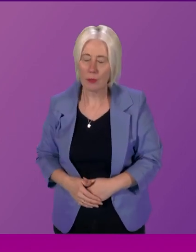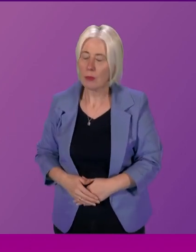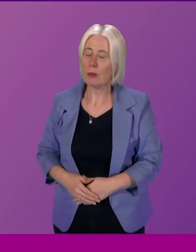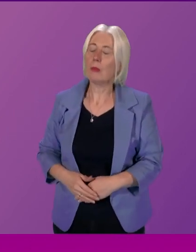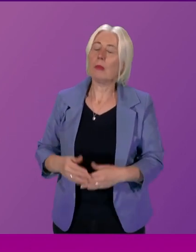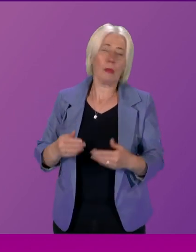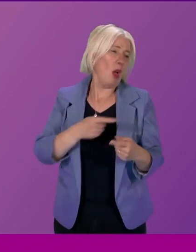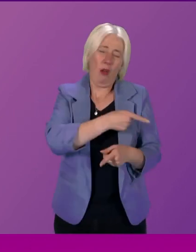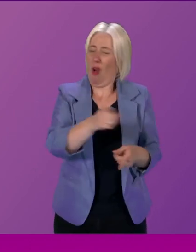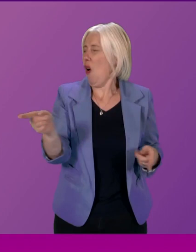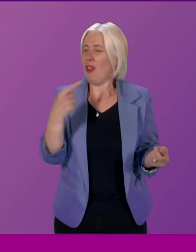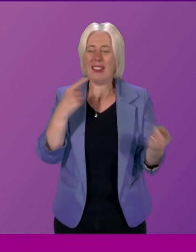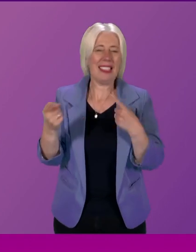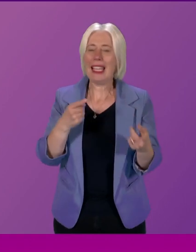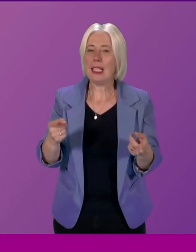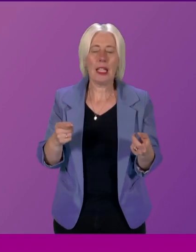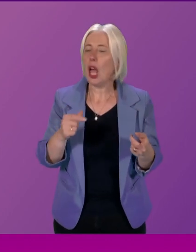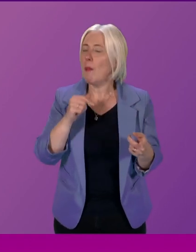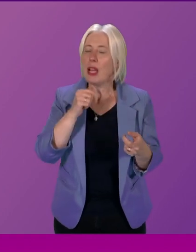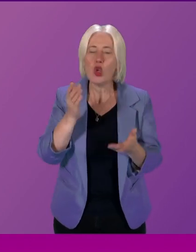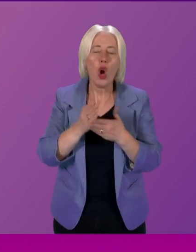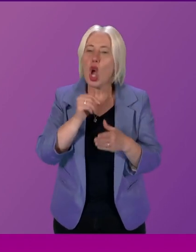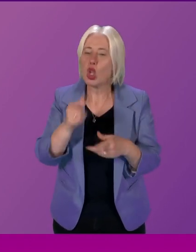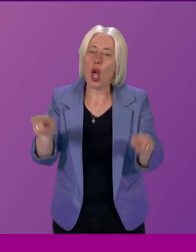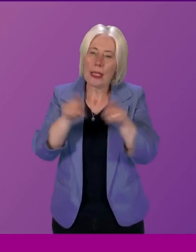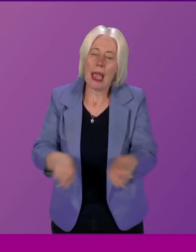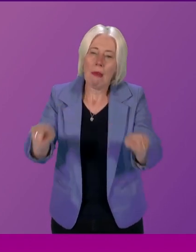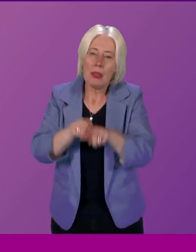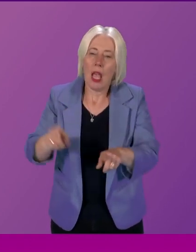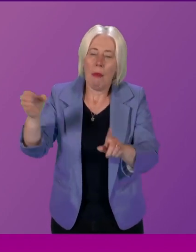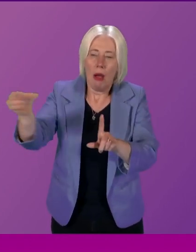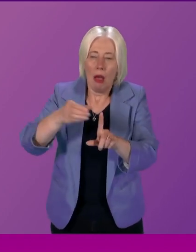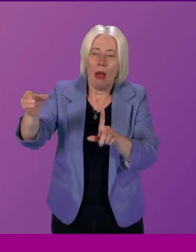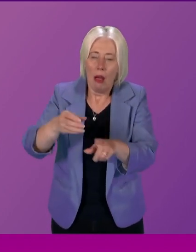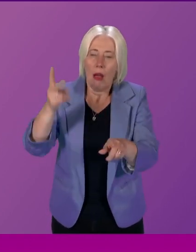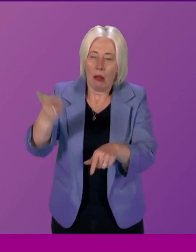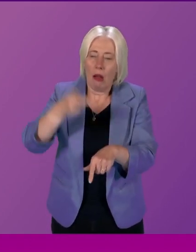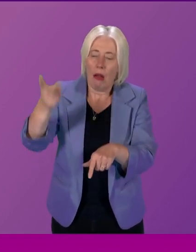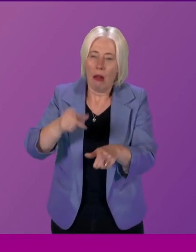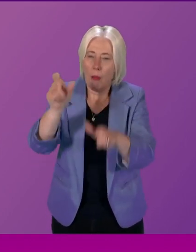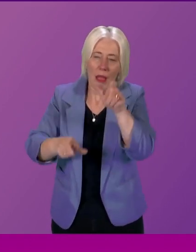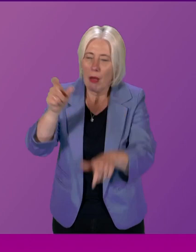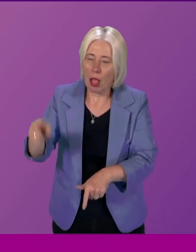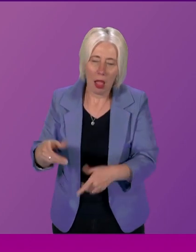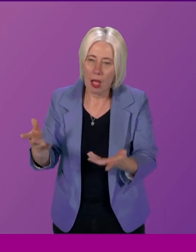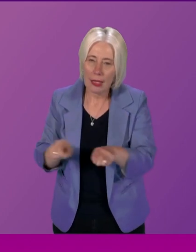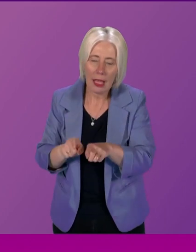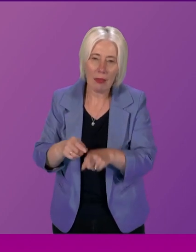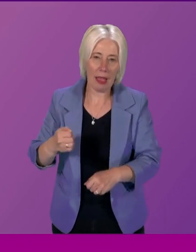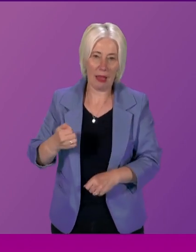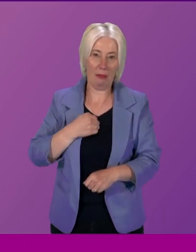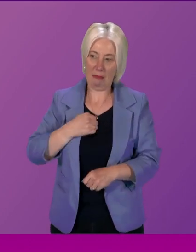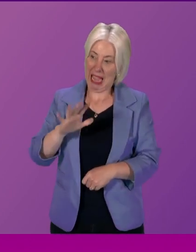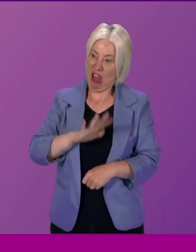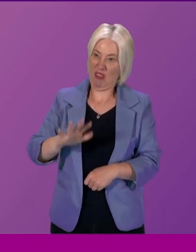said it's not the same vociferous characters that you meet on the subjects in your constituency when you talk about